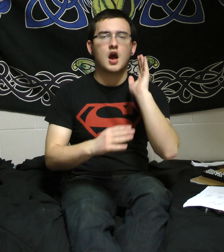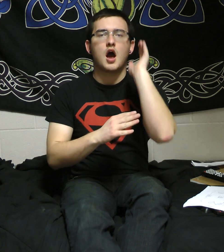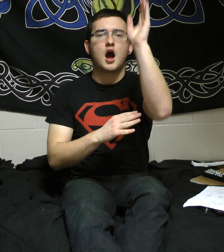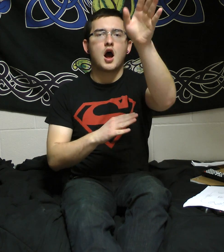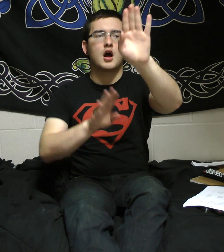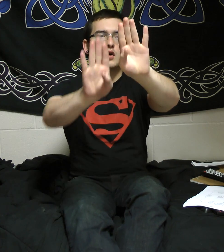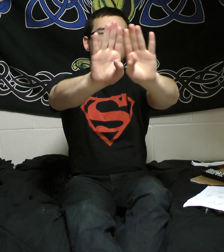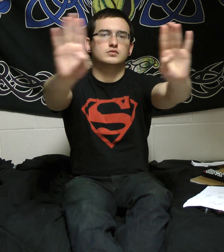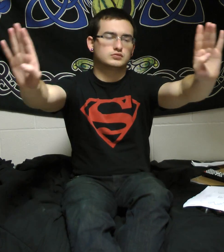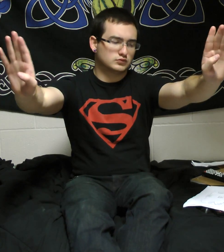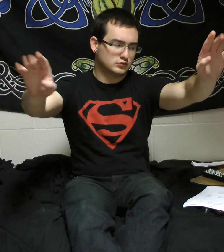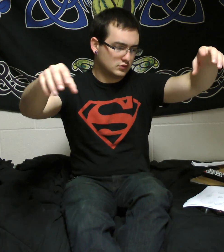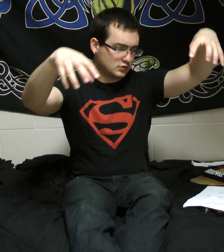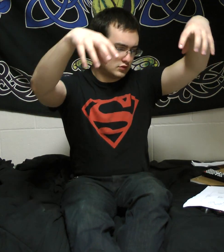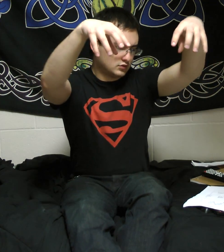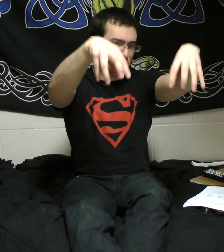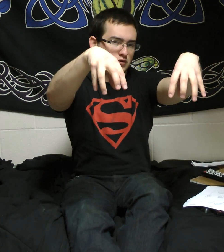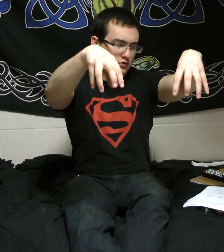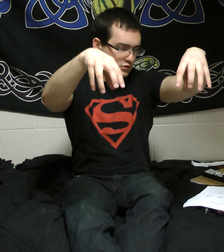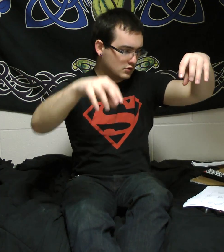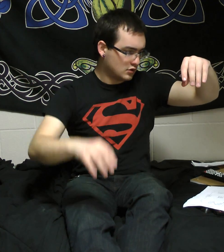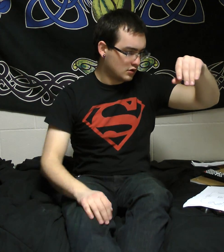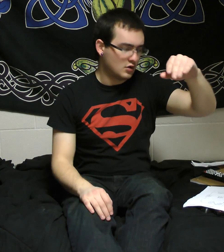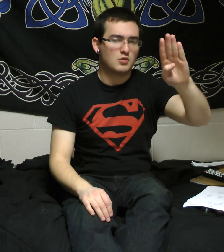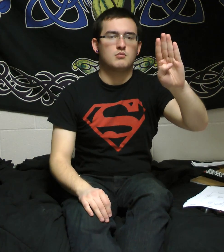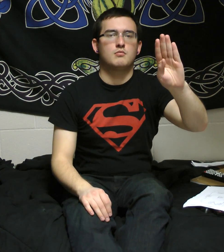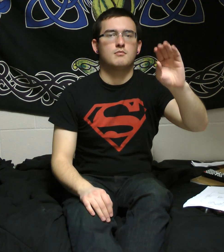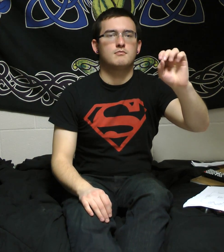Everybody falls in love somehow